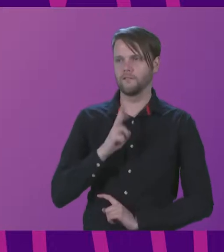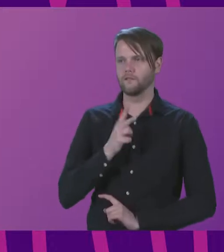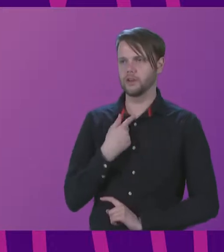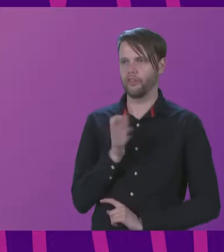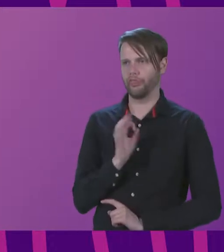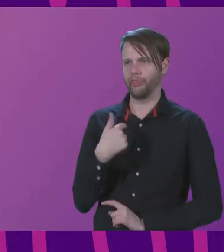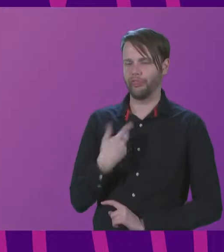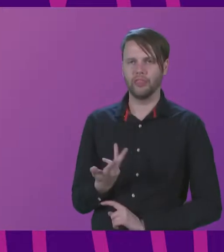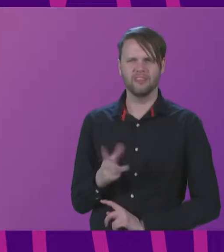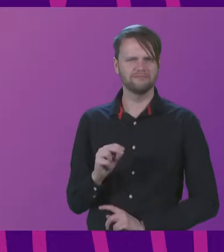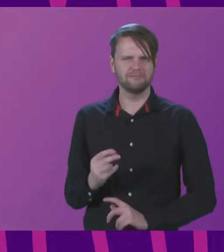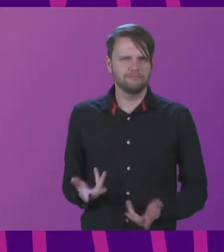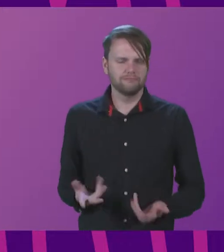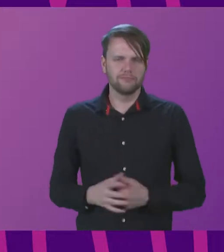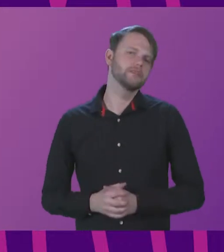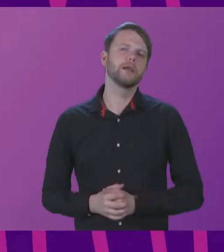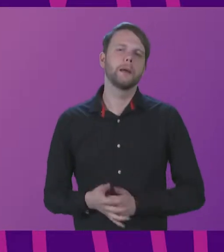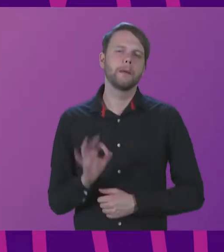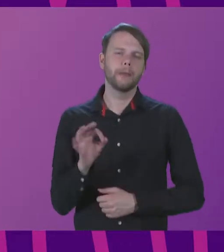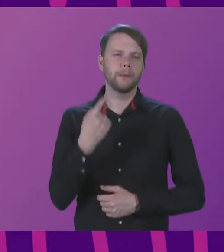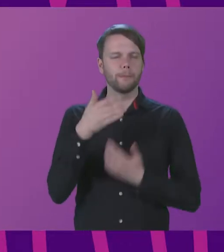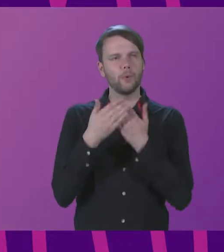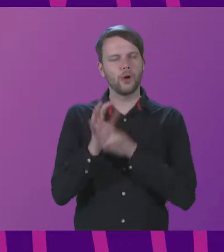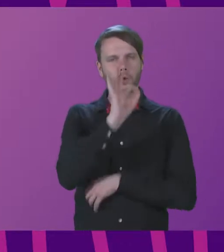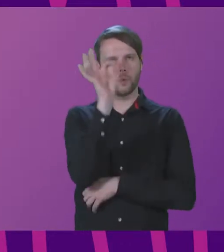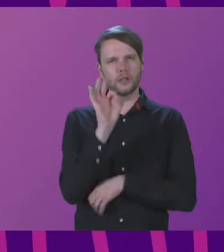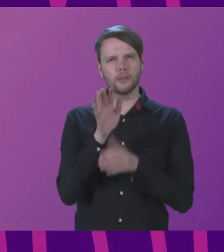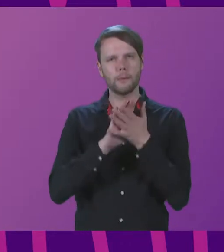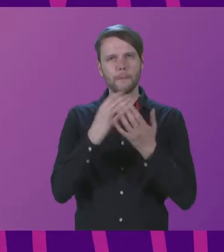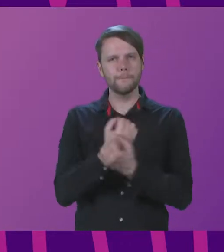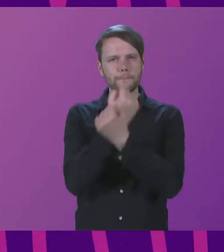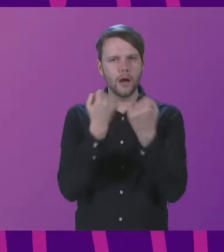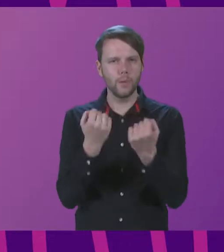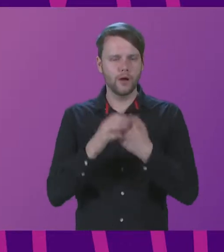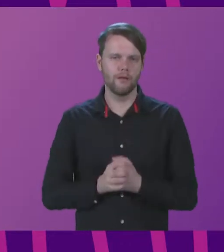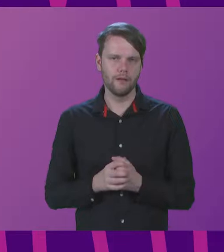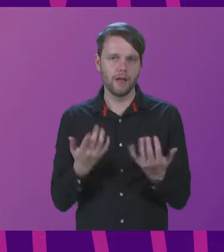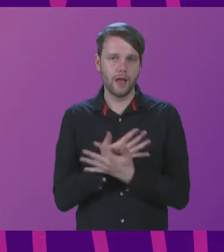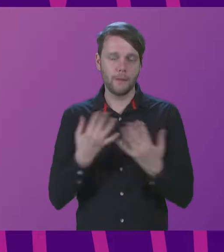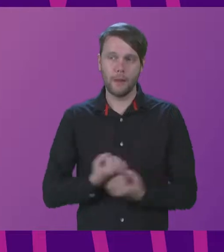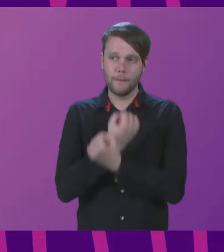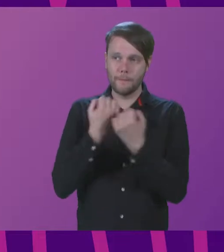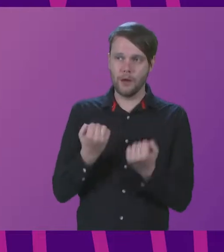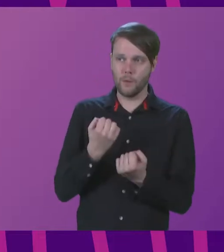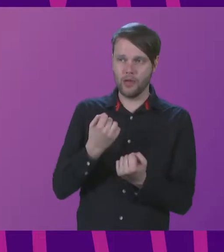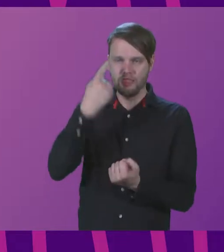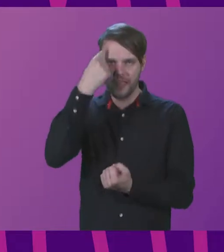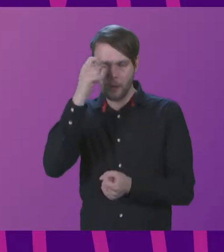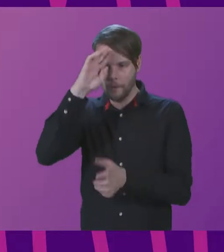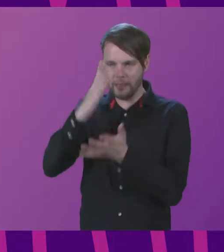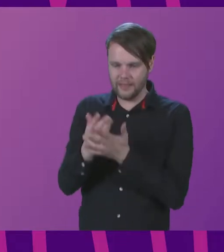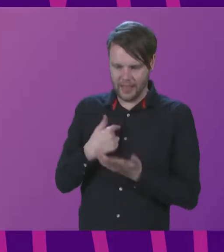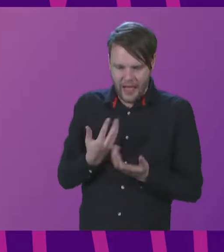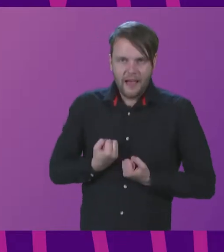I think sometimes it's maybe a question of power. How much power a person thinks or believes they have. How much